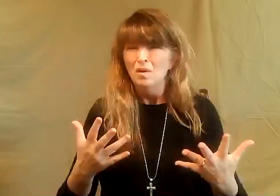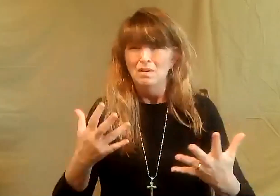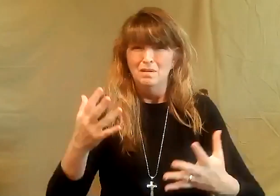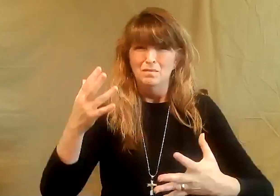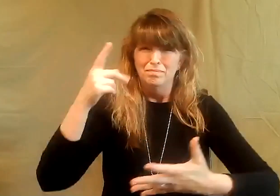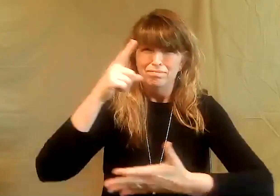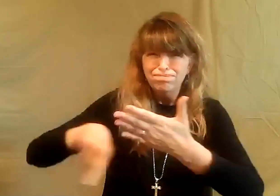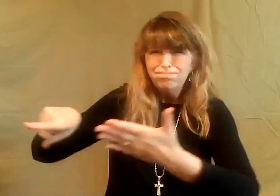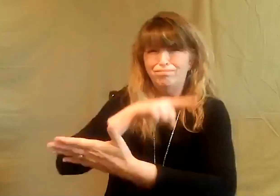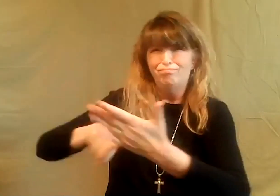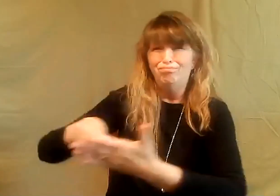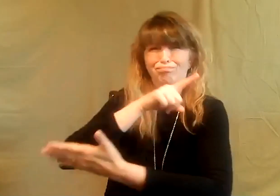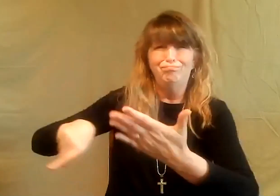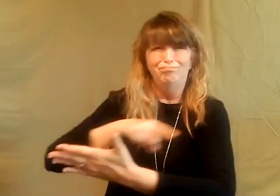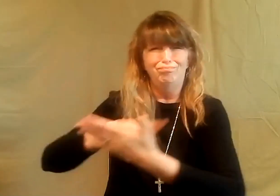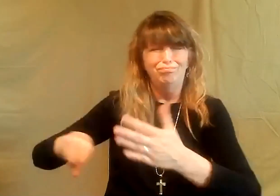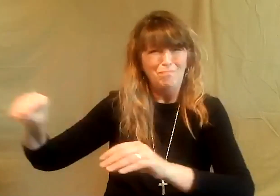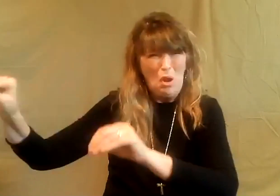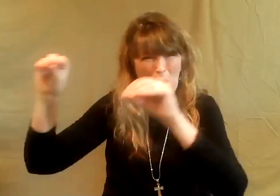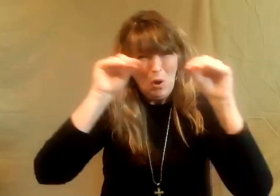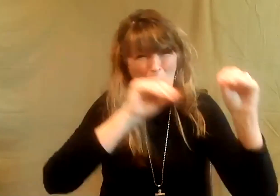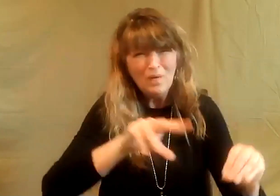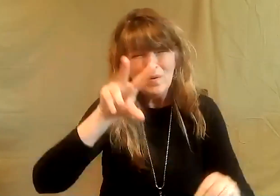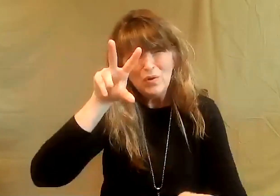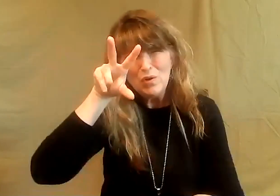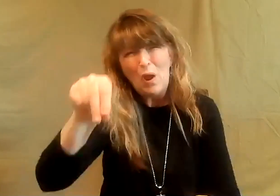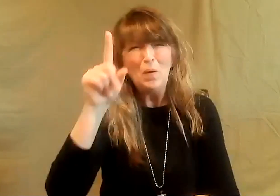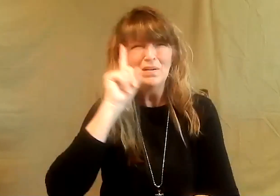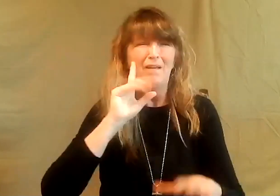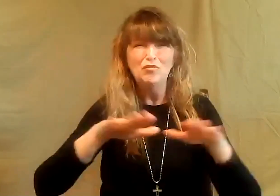husband's family was very critical of that, of us moving.